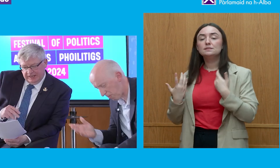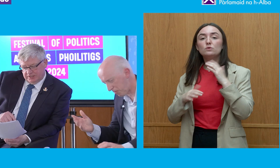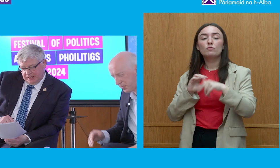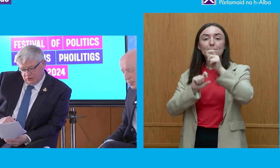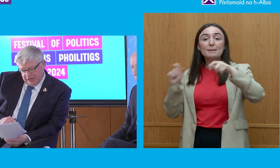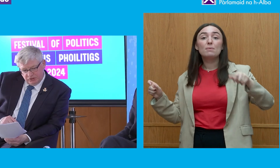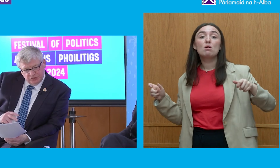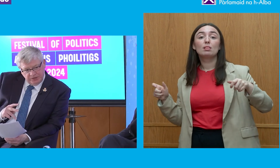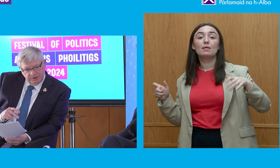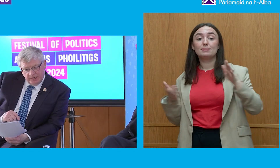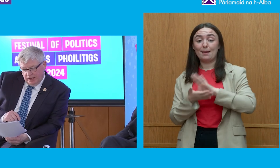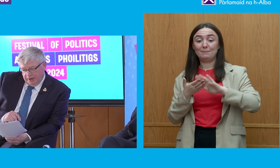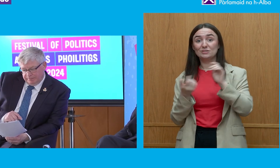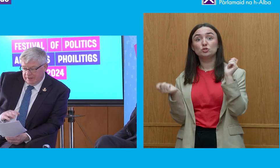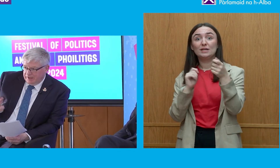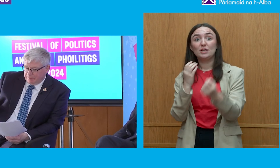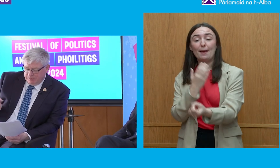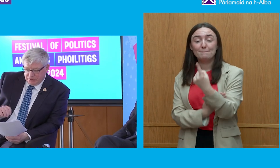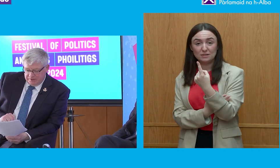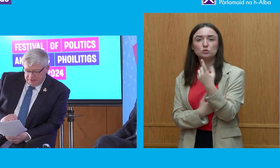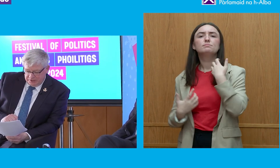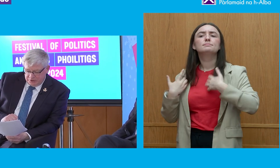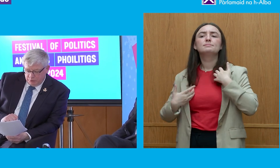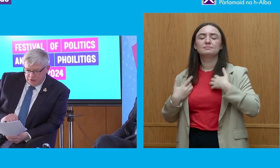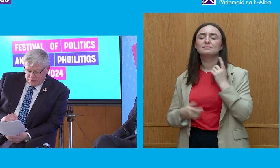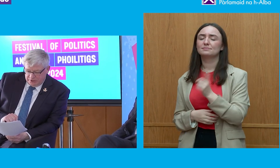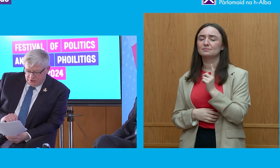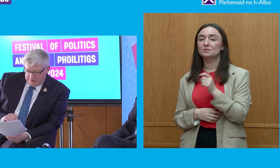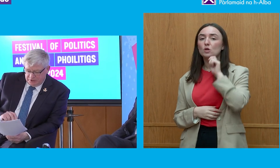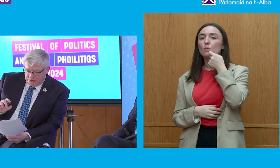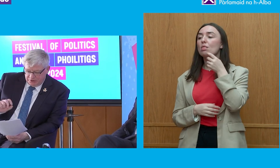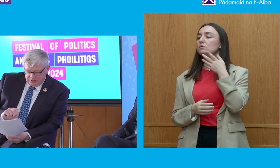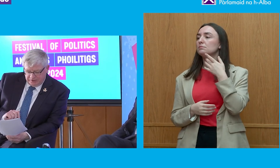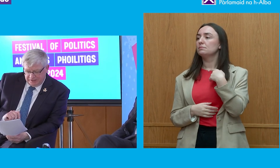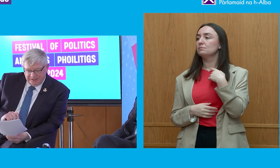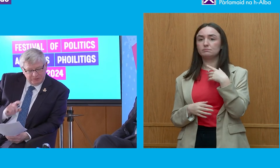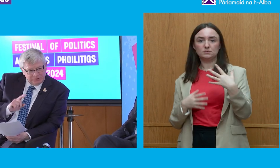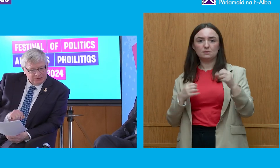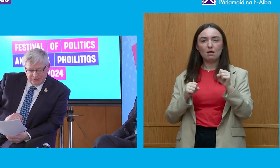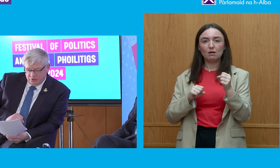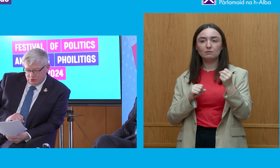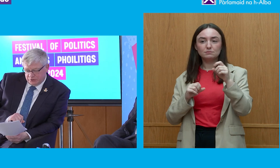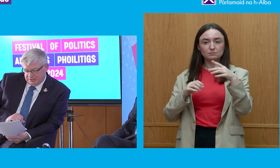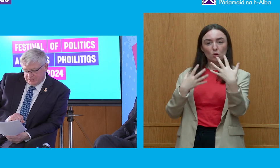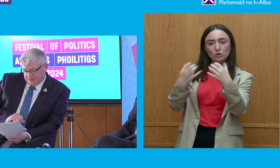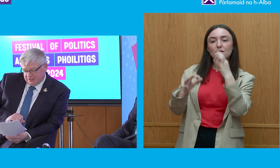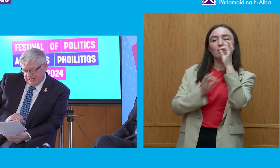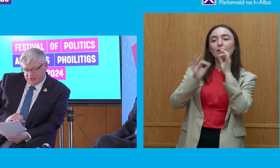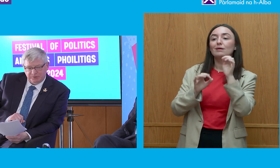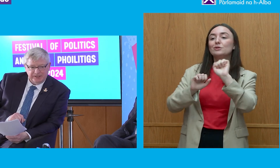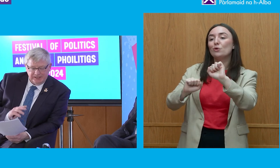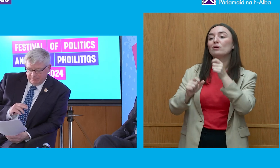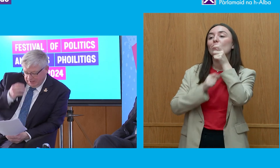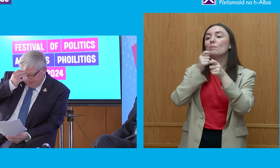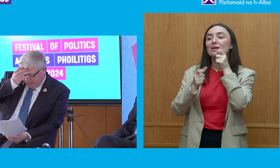that led to that change. So I'm coming to audience questions very soon, so start thinking of them, because a short answer to this